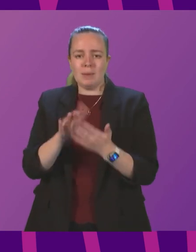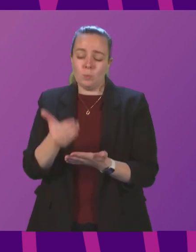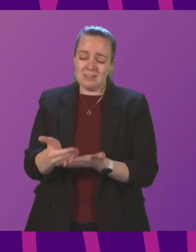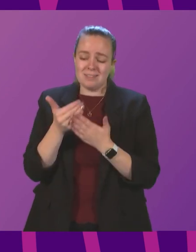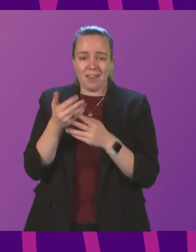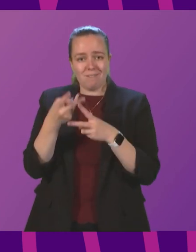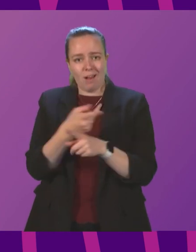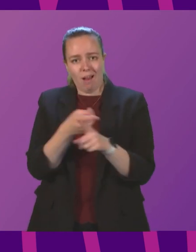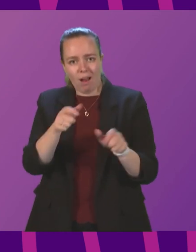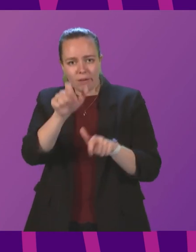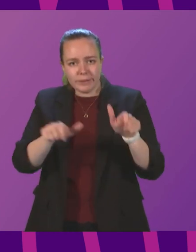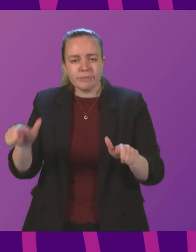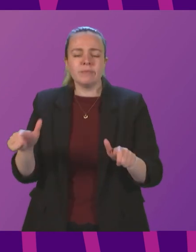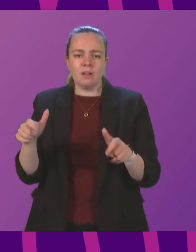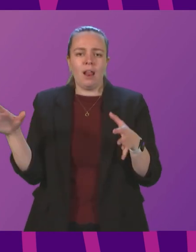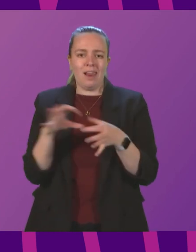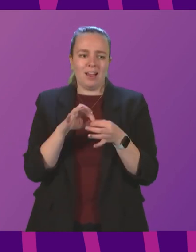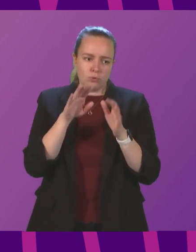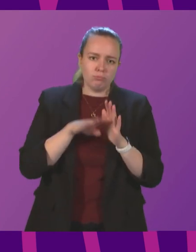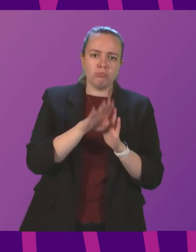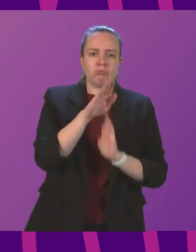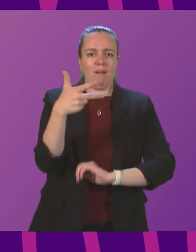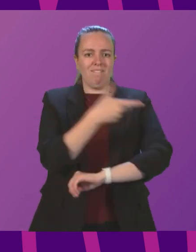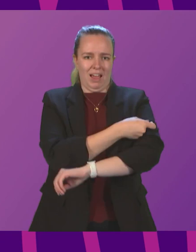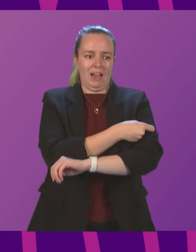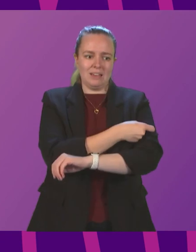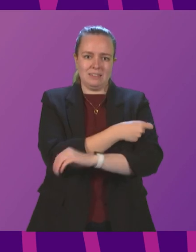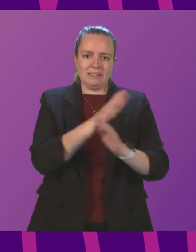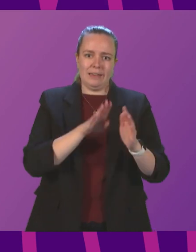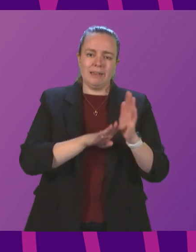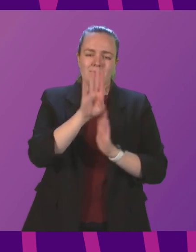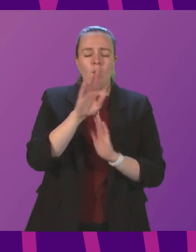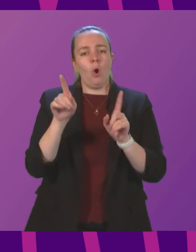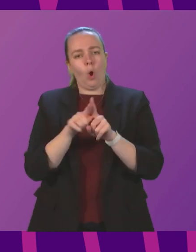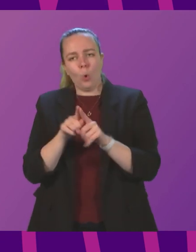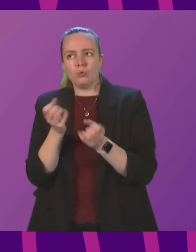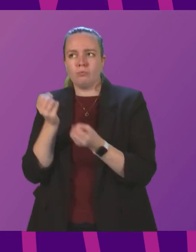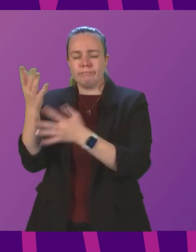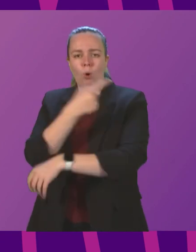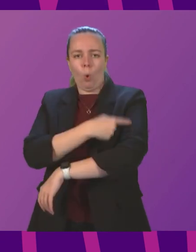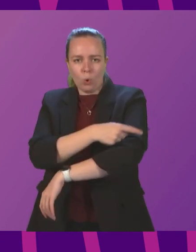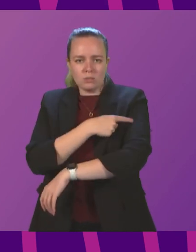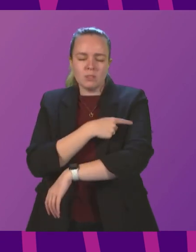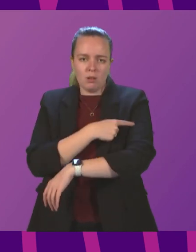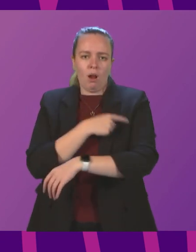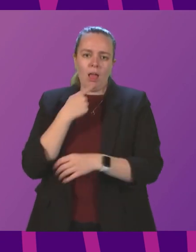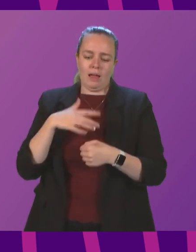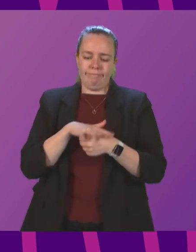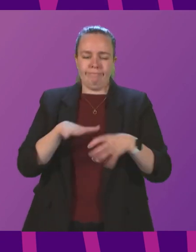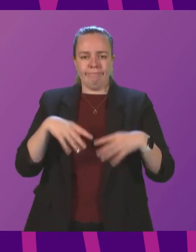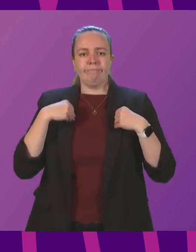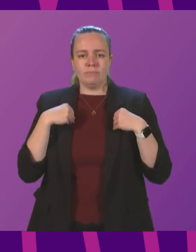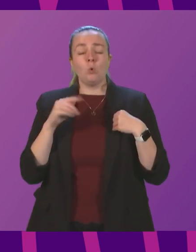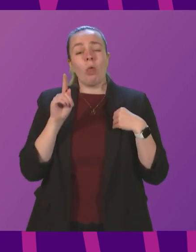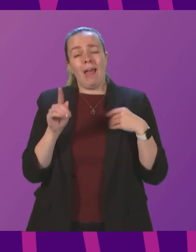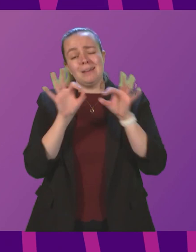public alongside the rise in the number of vaccinations that have taken place and the levels of hospitalisation and levels of cases. So that's the framework